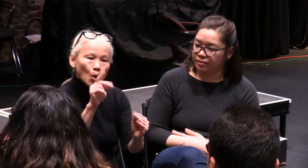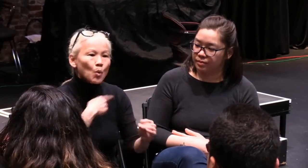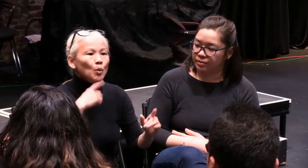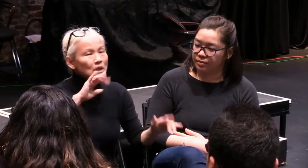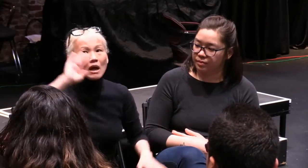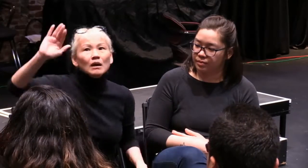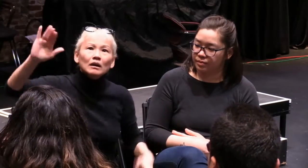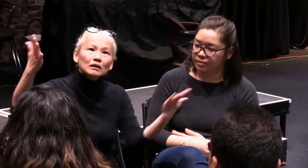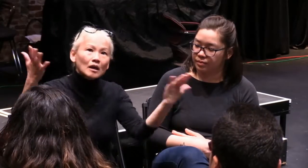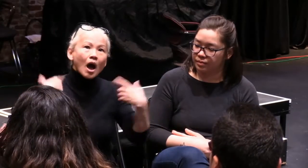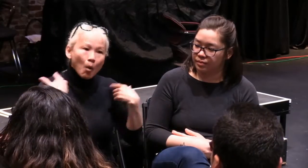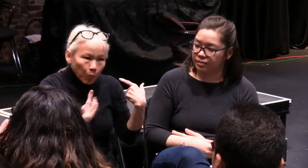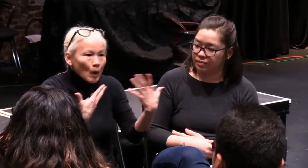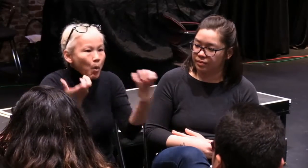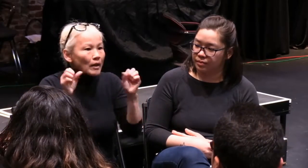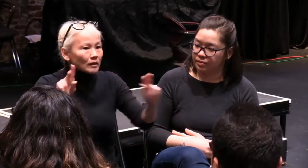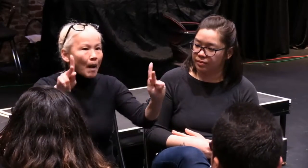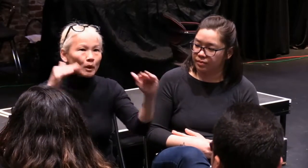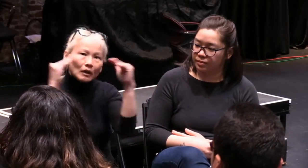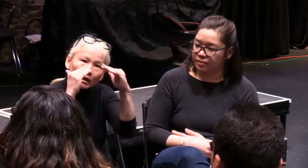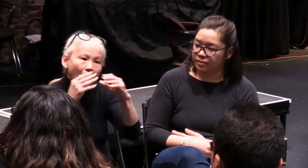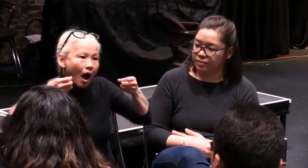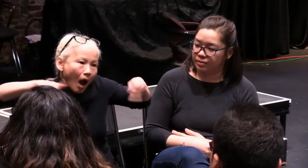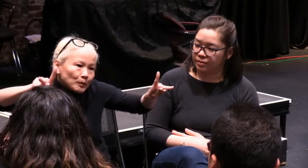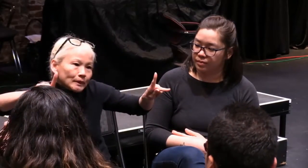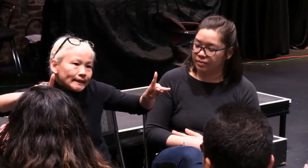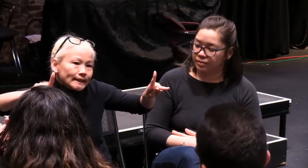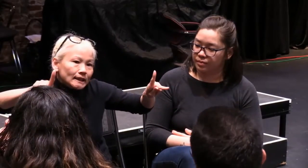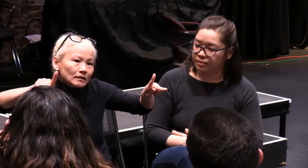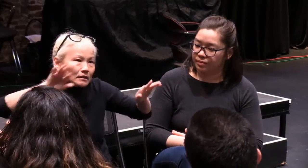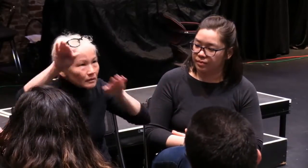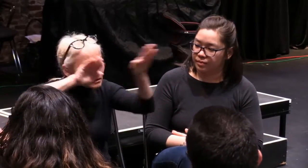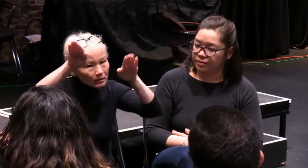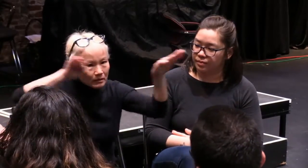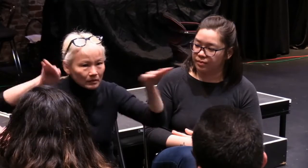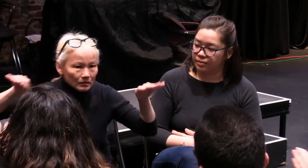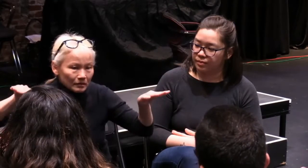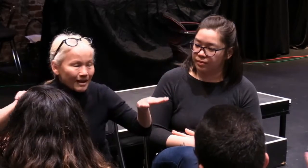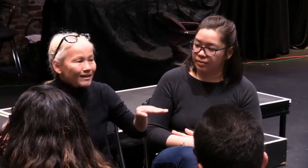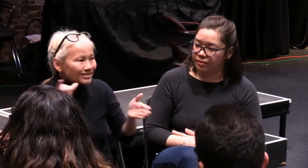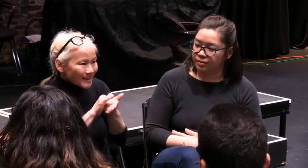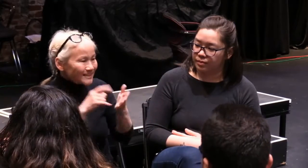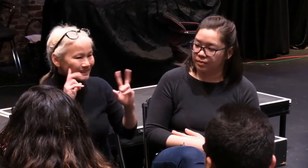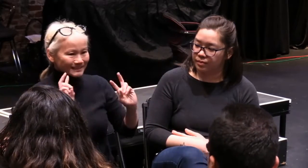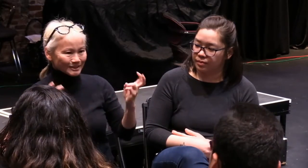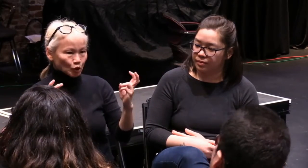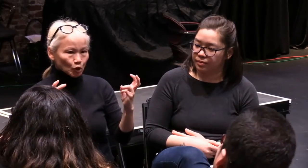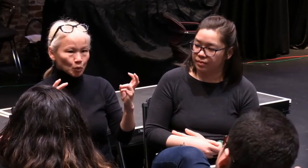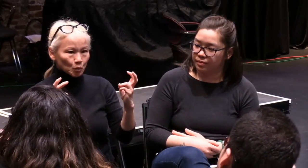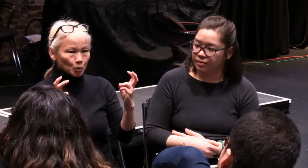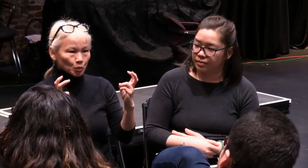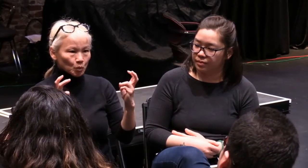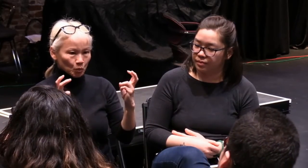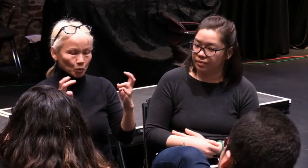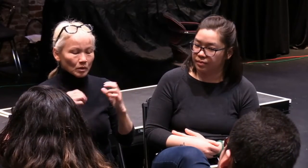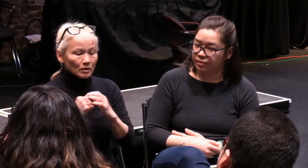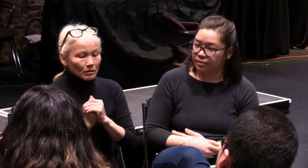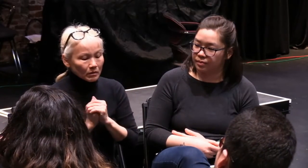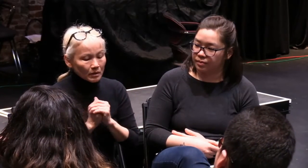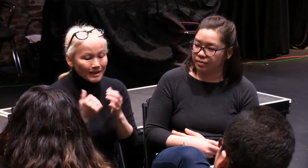It was not allowed to be something that was swept under the carpet. This was an opportunity for folks to speak up. And I